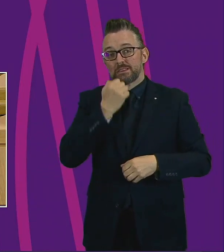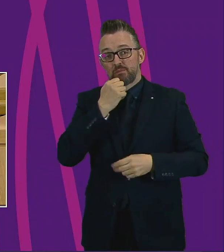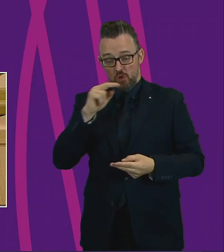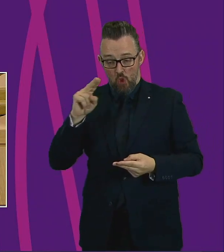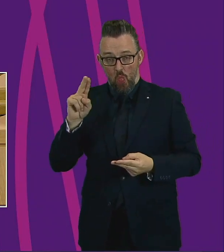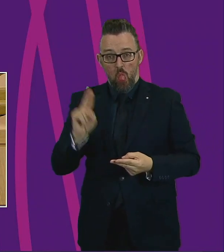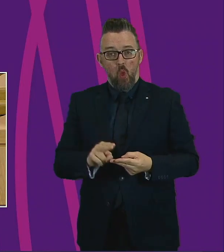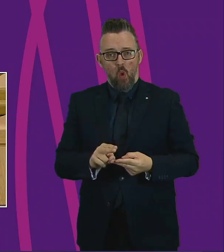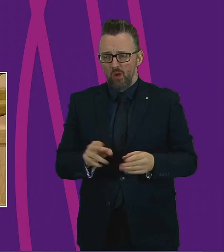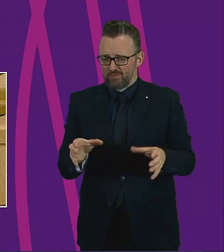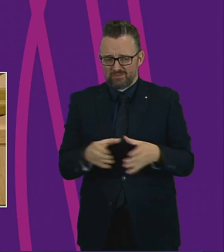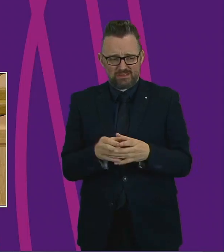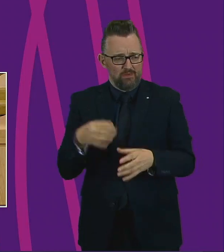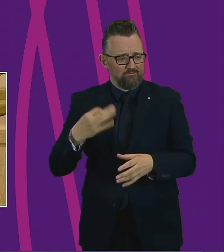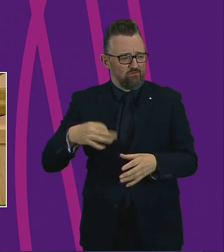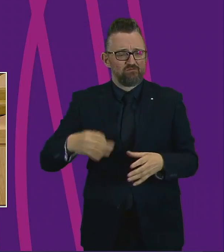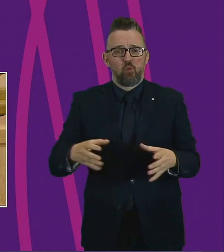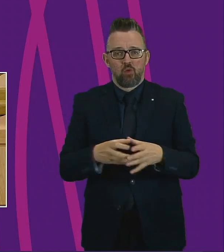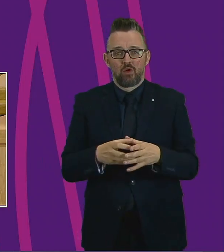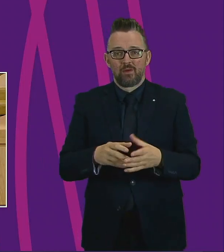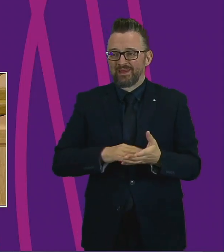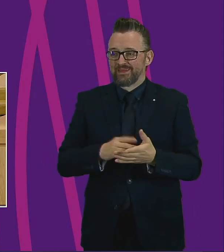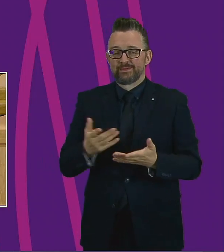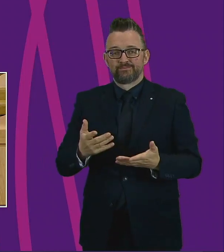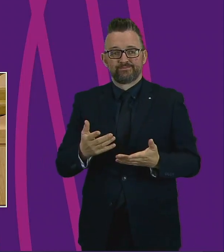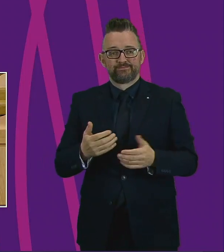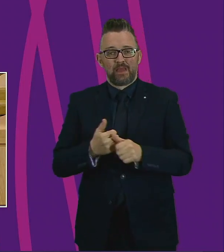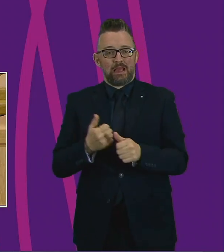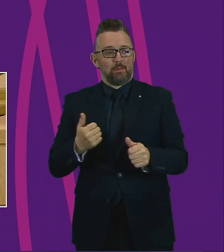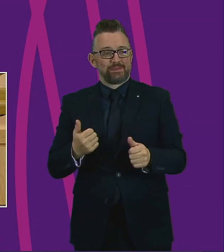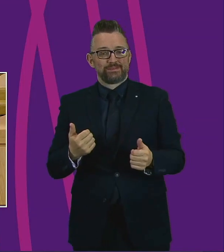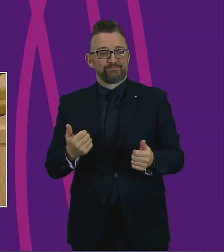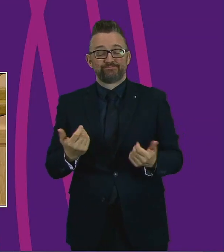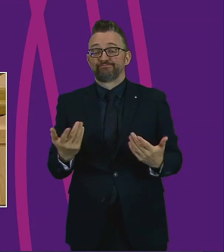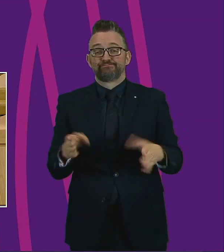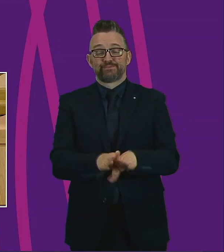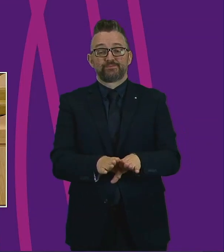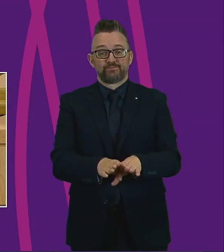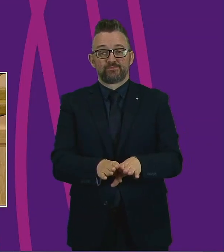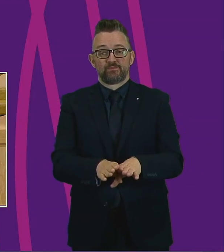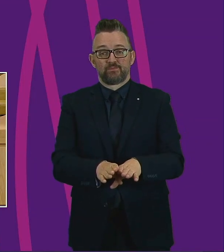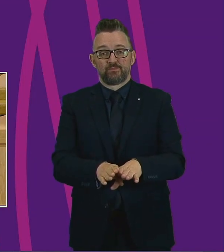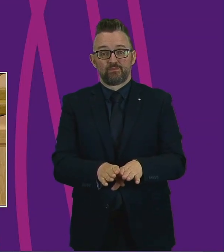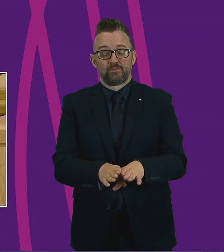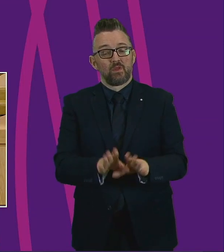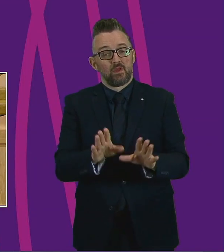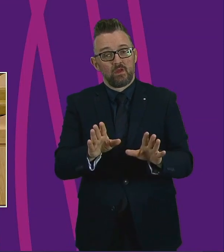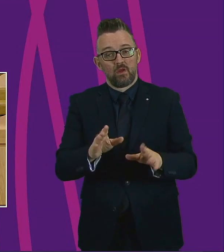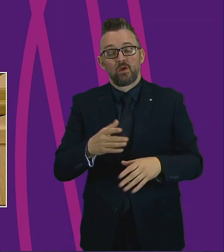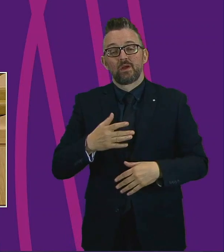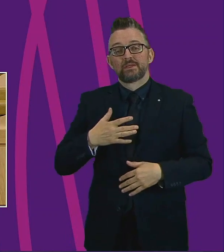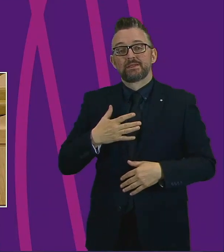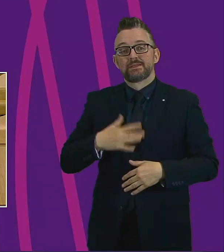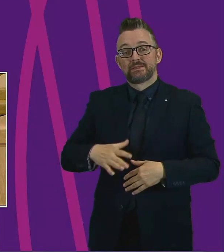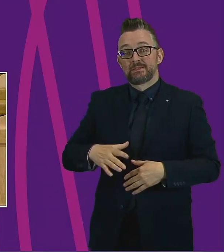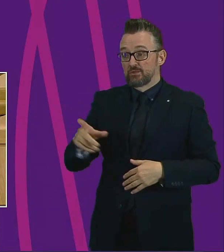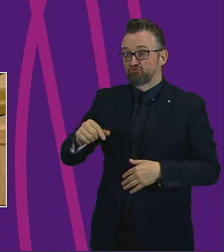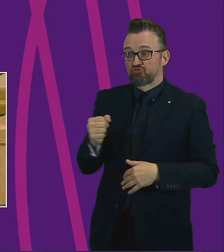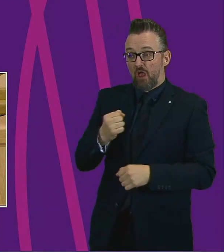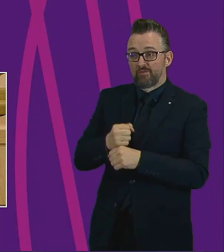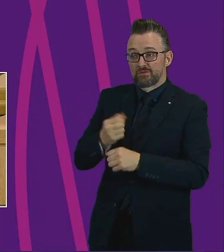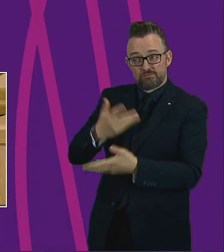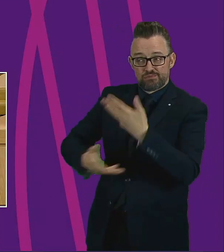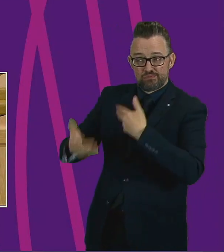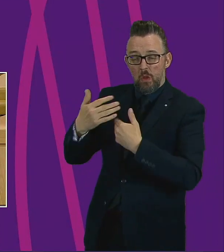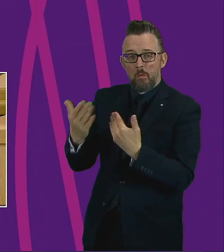infrequent services will eventually lead to no services. We do need to hear more from the Scottish Government about